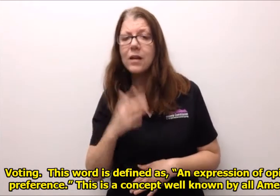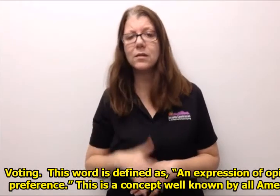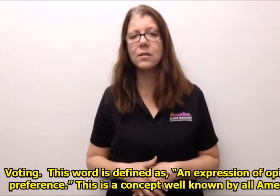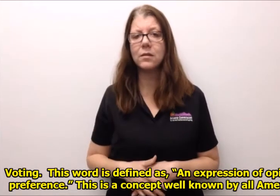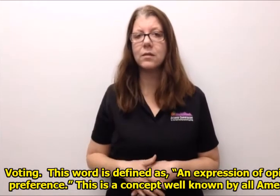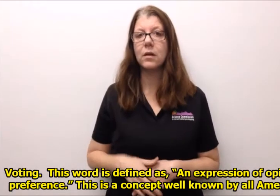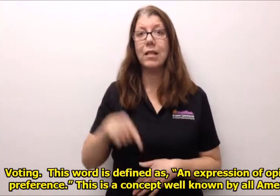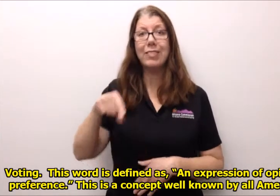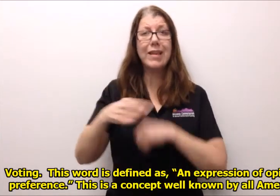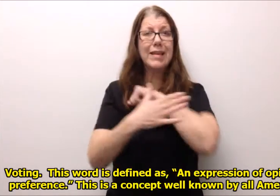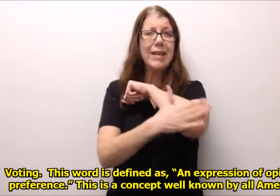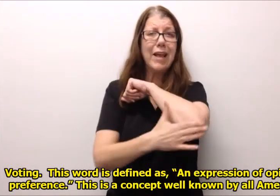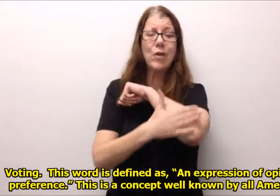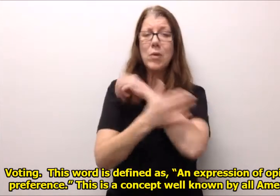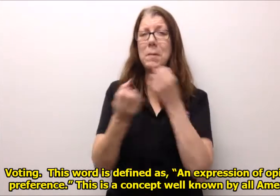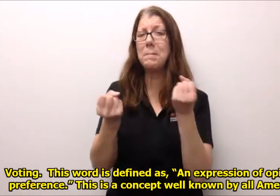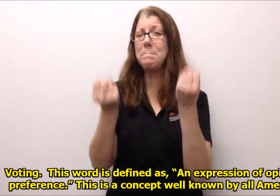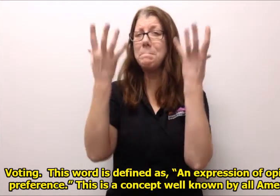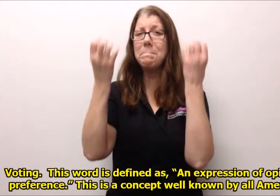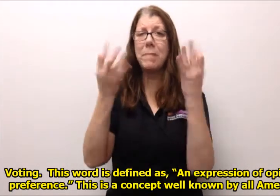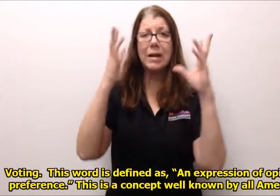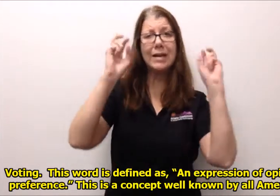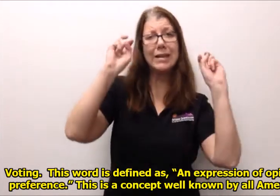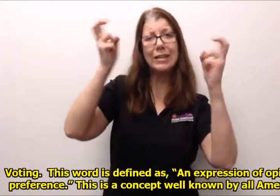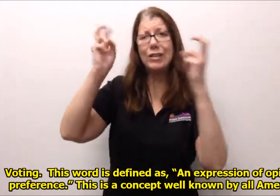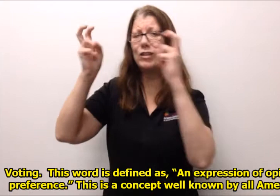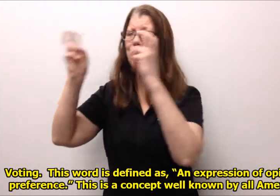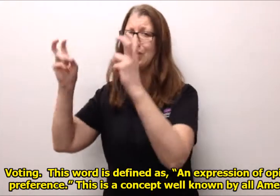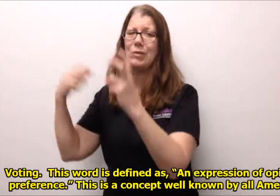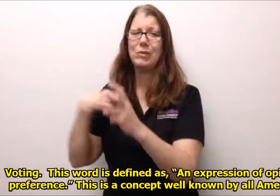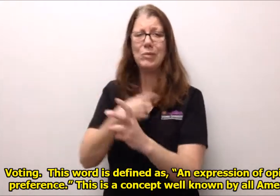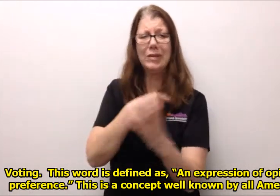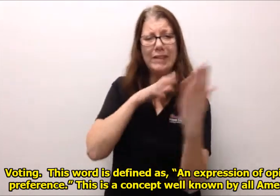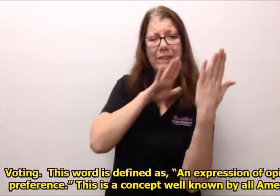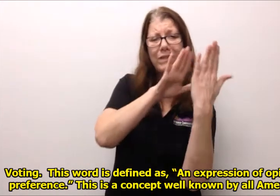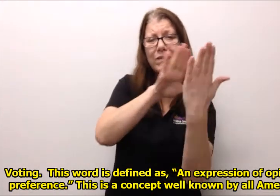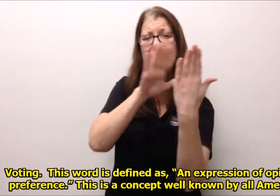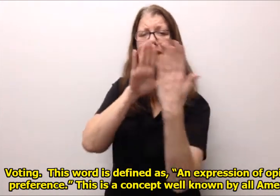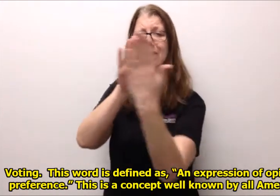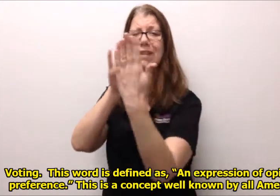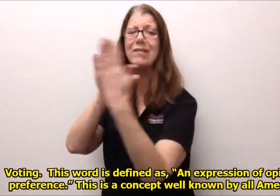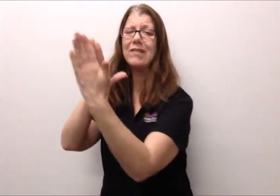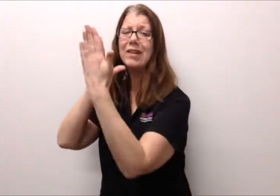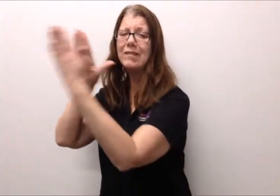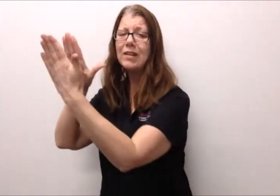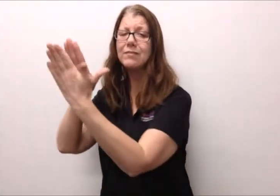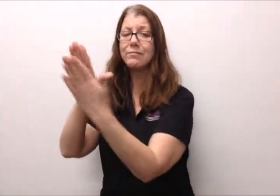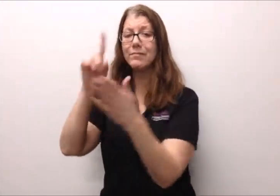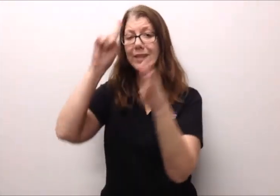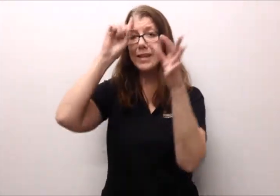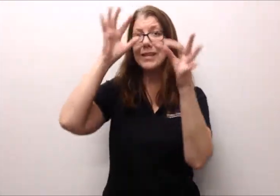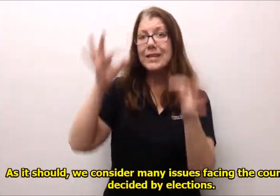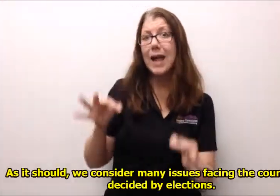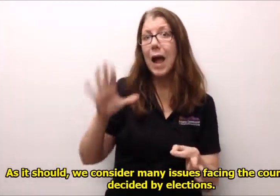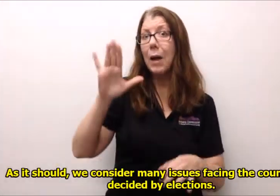this is a concept well known by all Americans as it